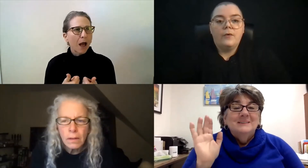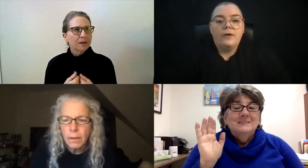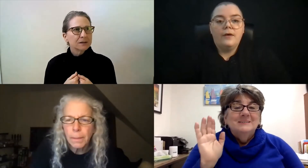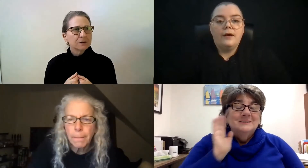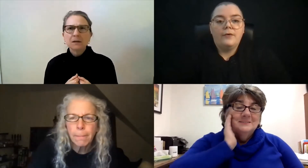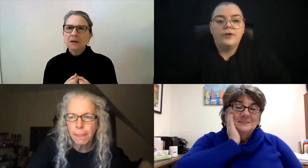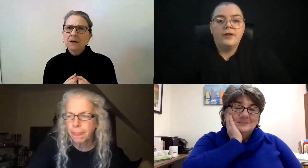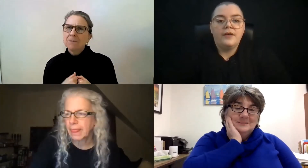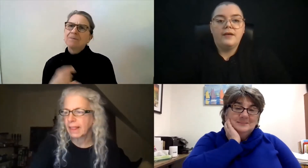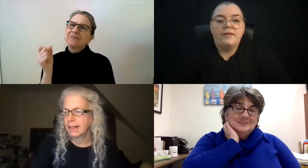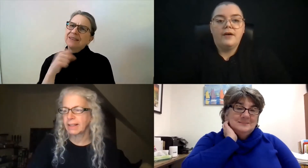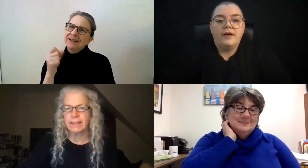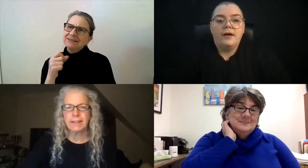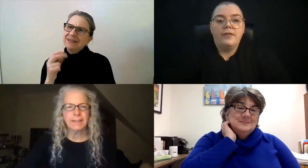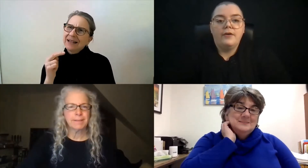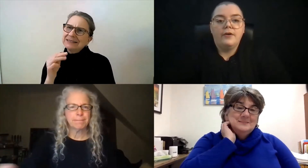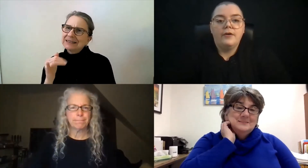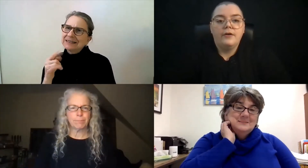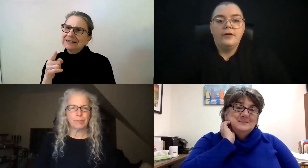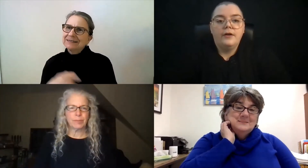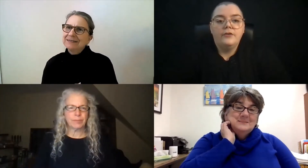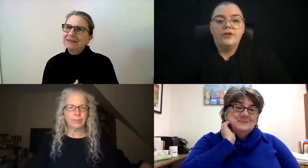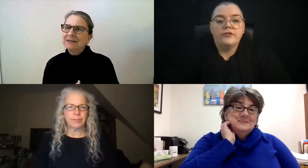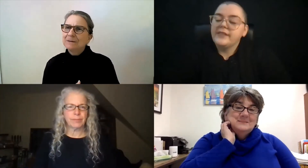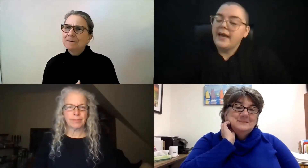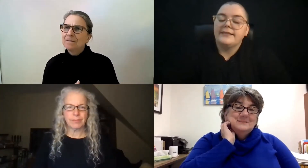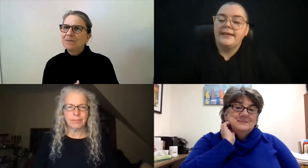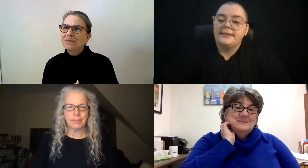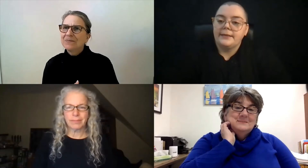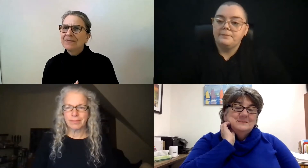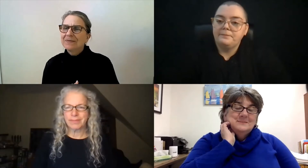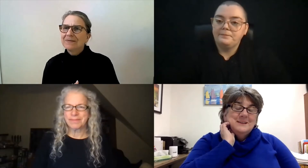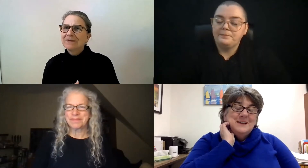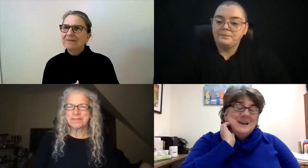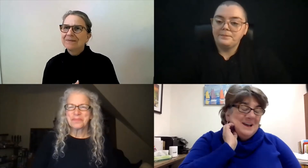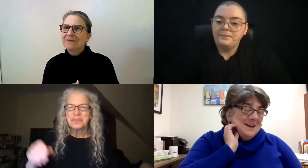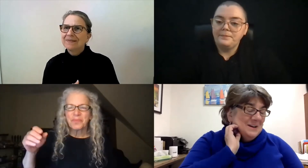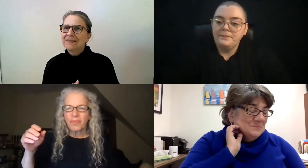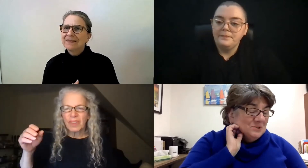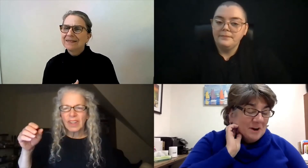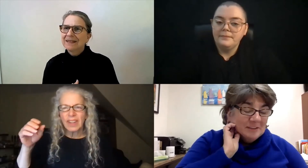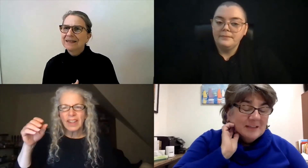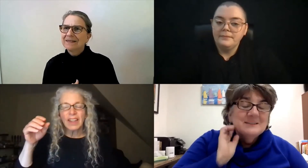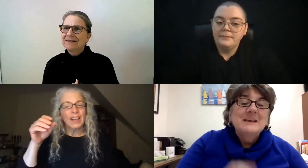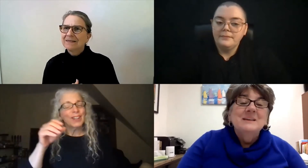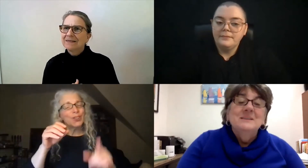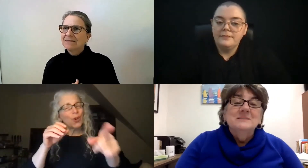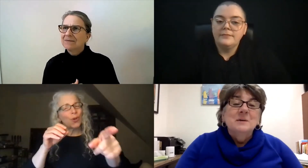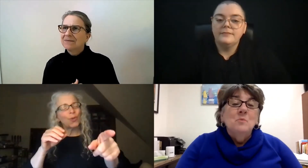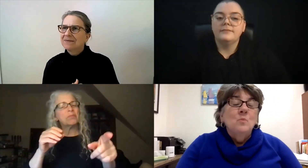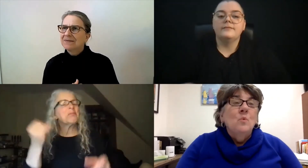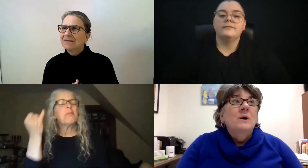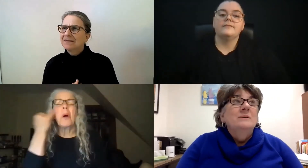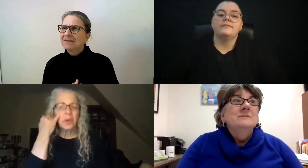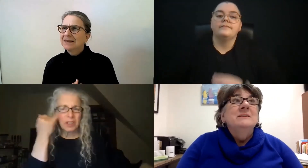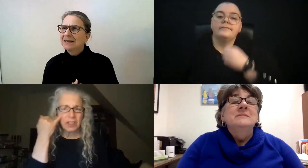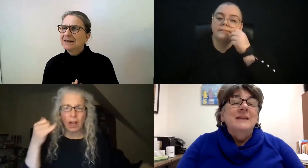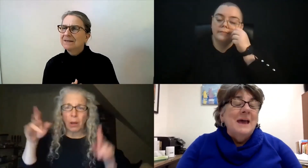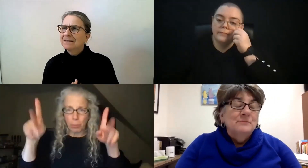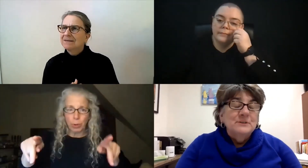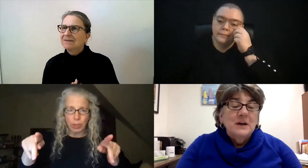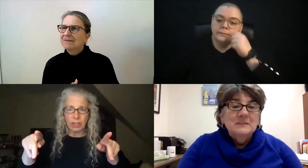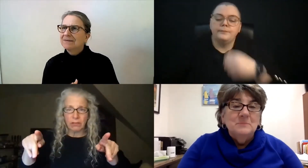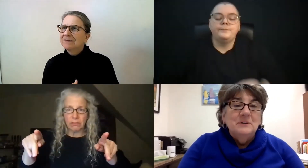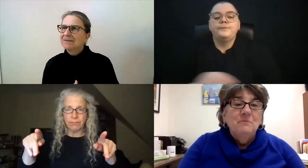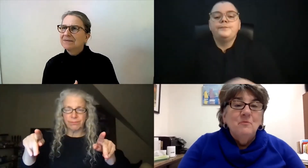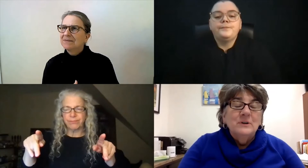So I was trying to think of other challenges. Yes, Nancy. Sharon, let's say that someone wants, sees an